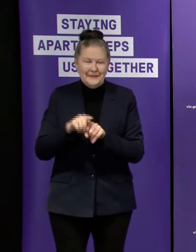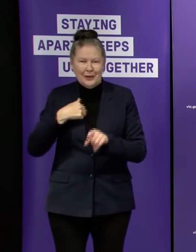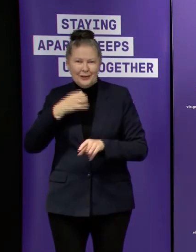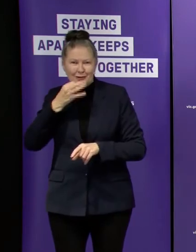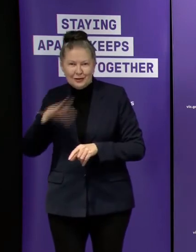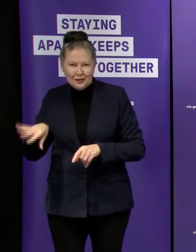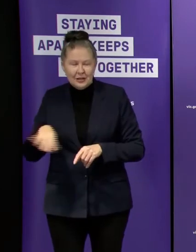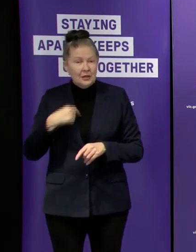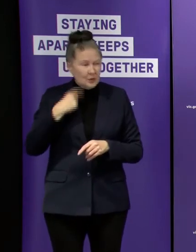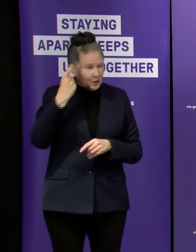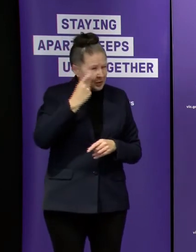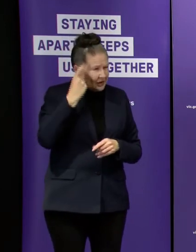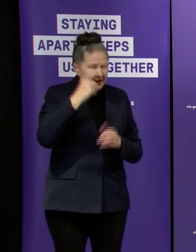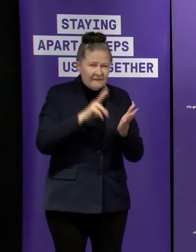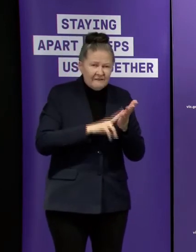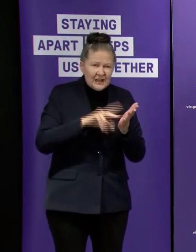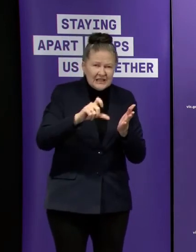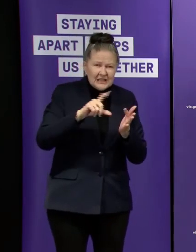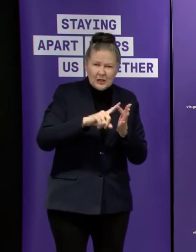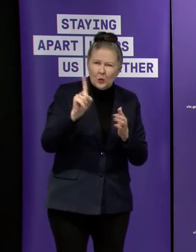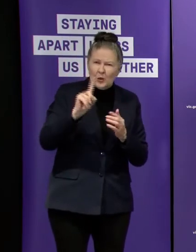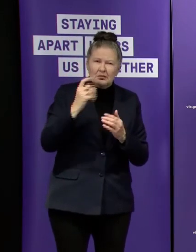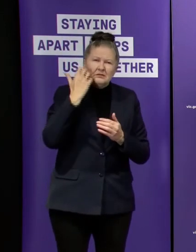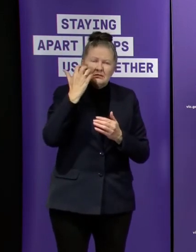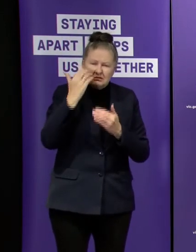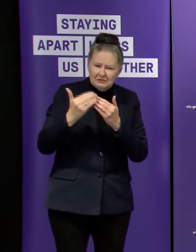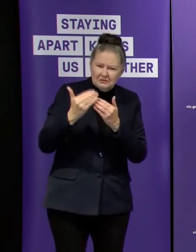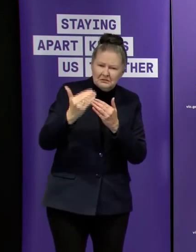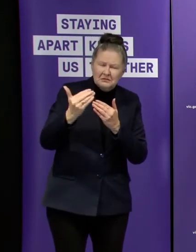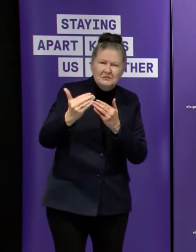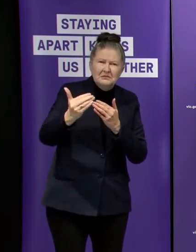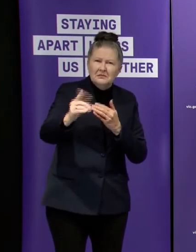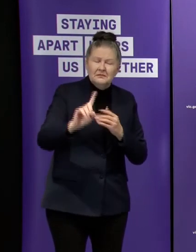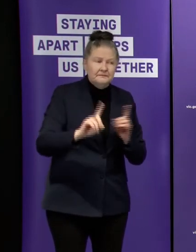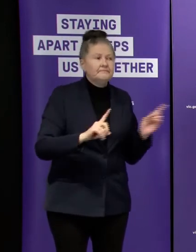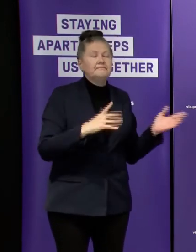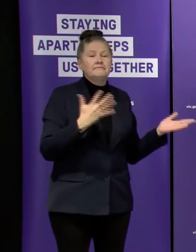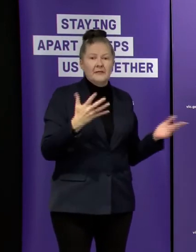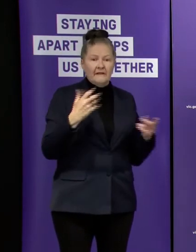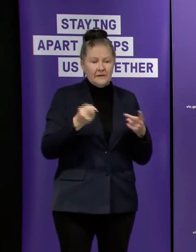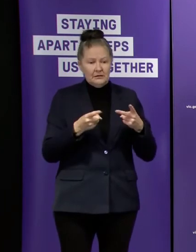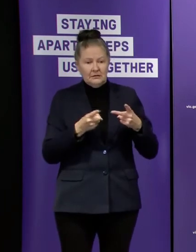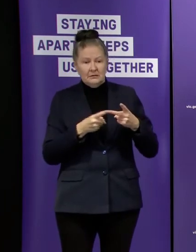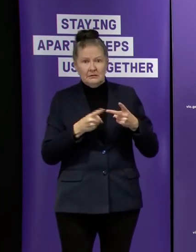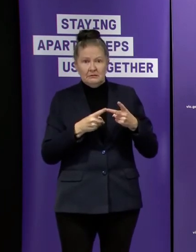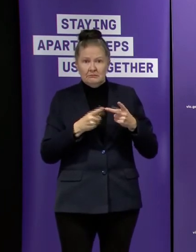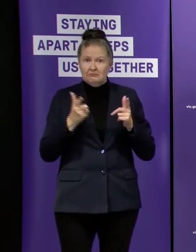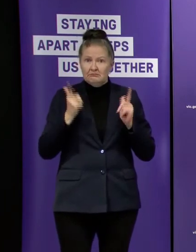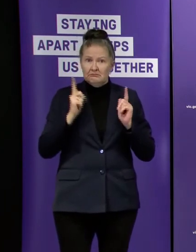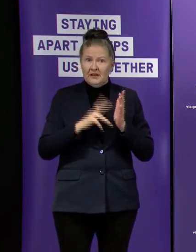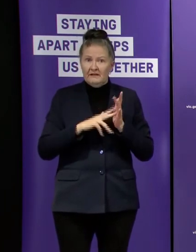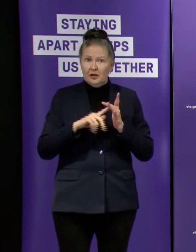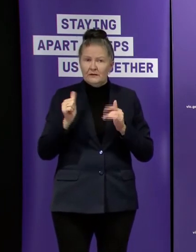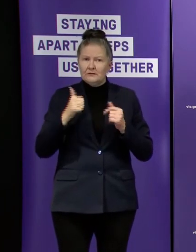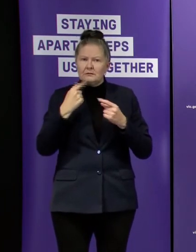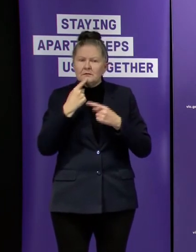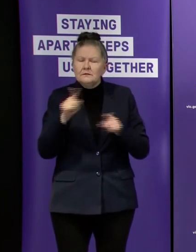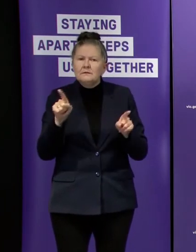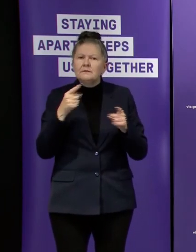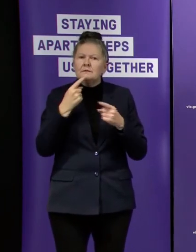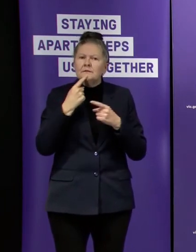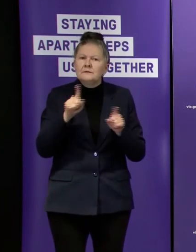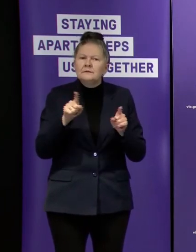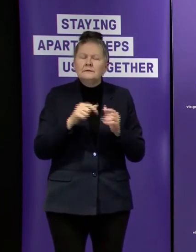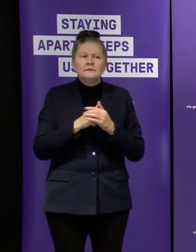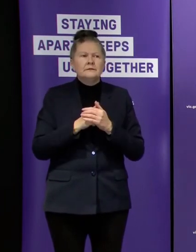vcs students going forward yes obviously the the uh deputy premier announced a number of special uh